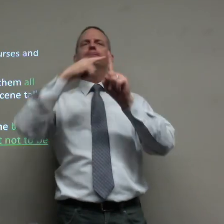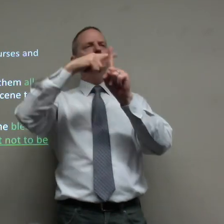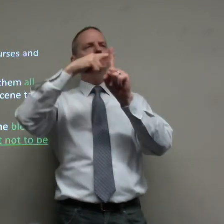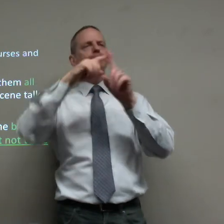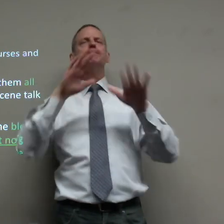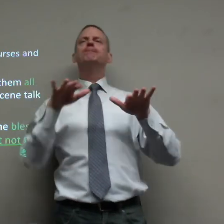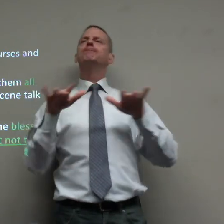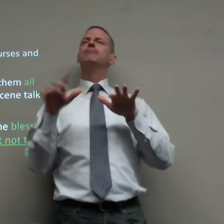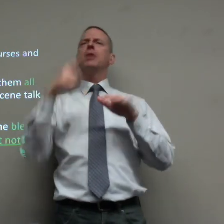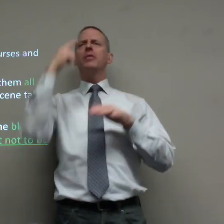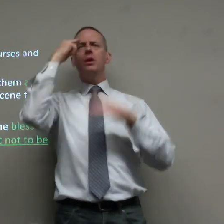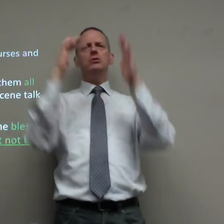be positive